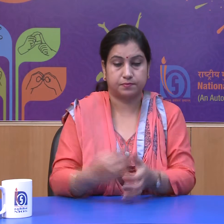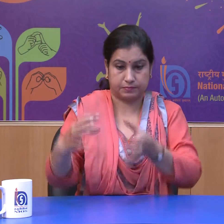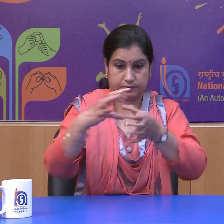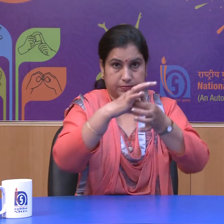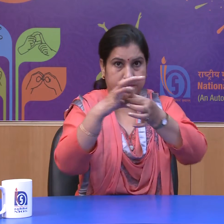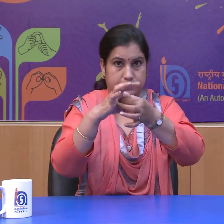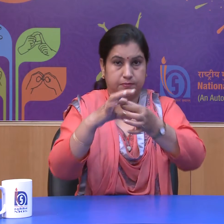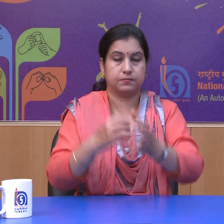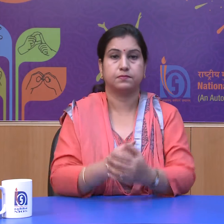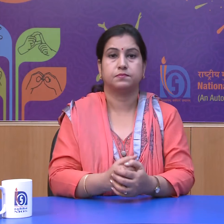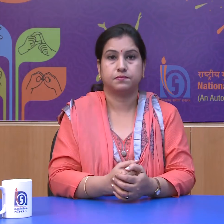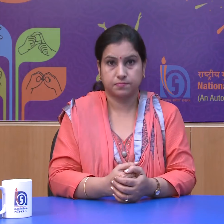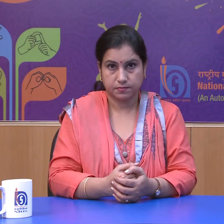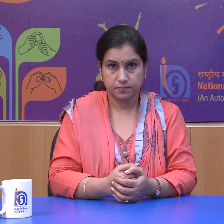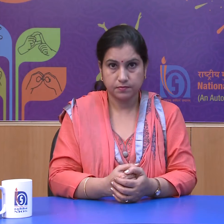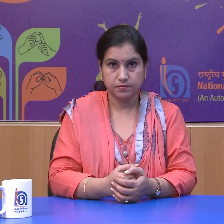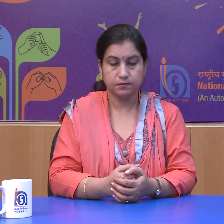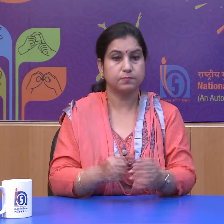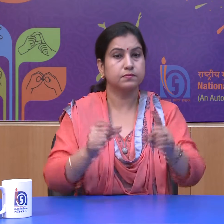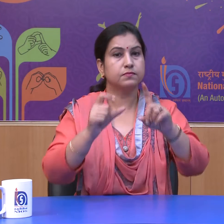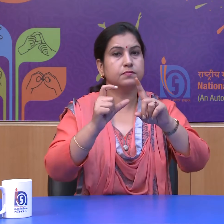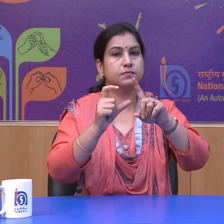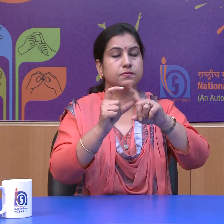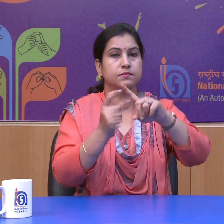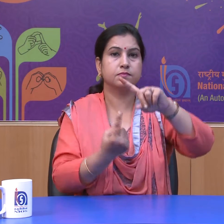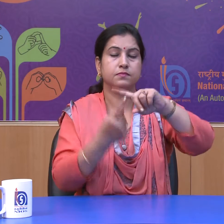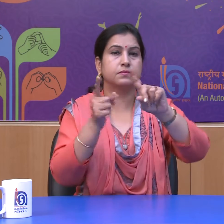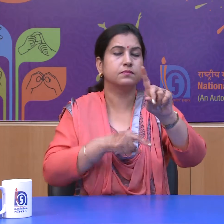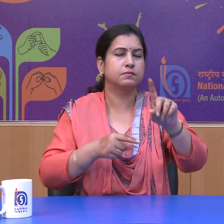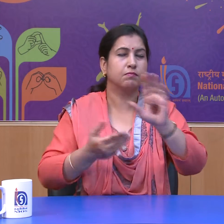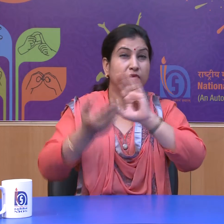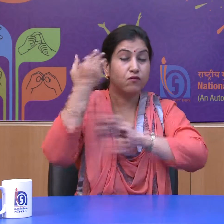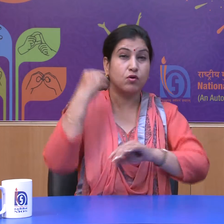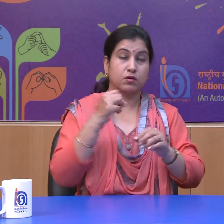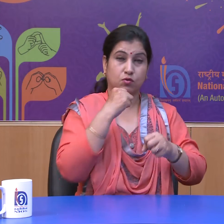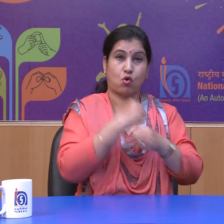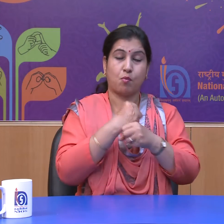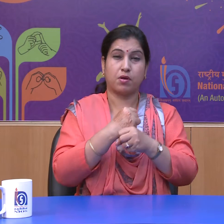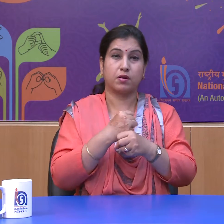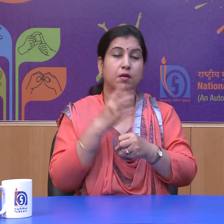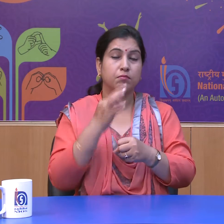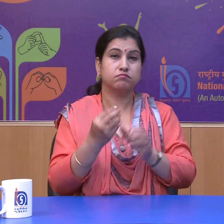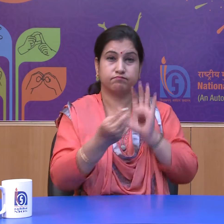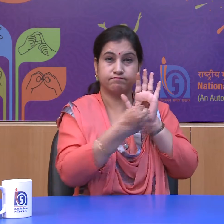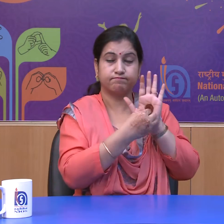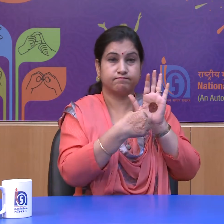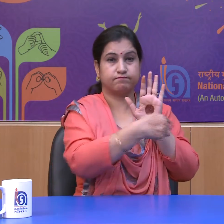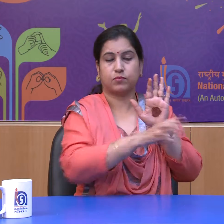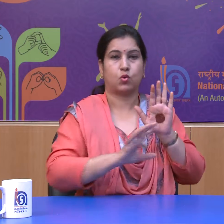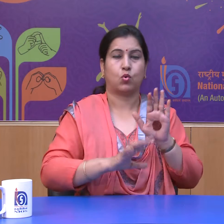Duties were not mentioned in the original constitution, which was enforced on 26 January